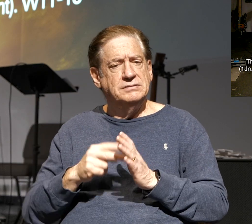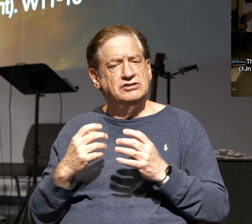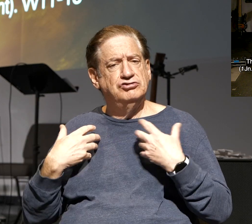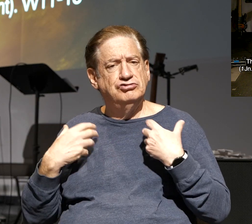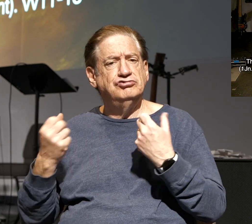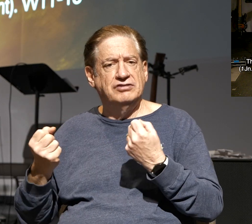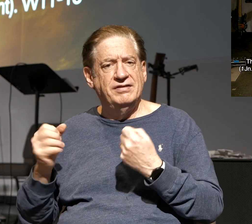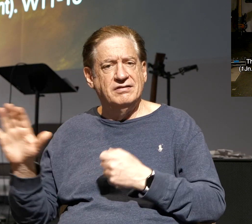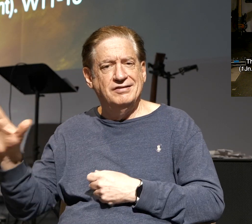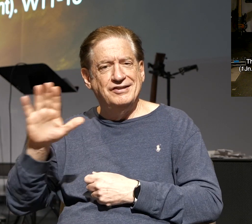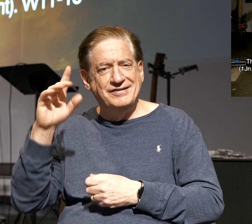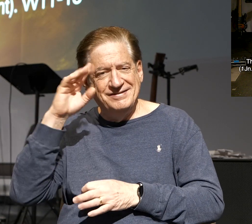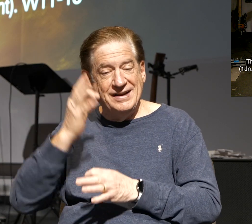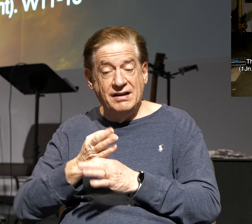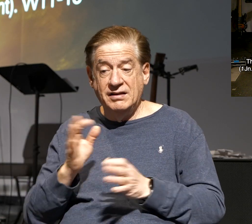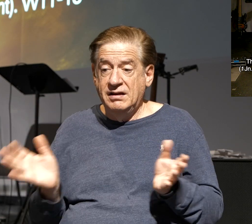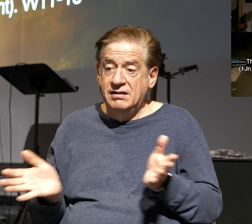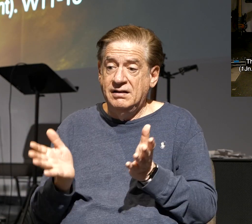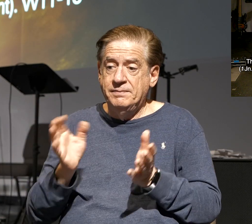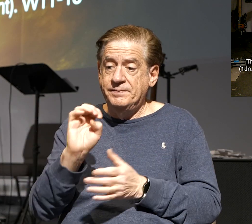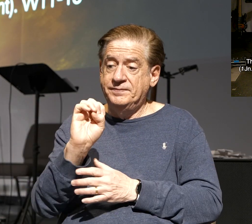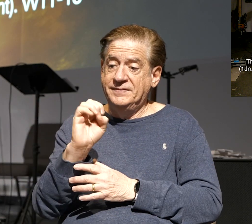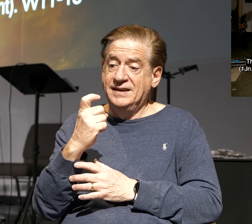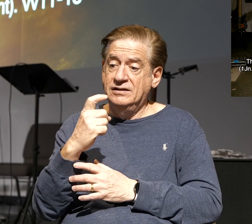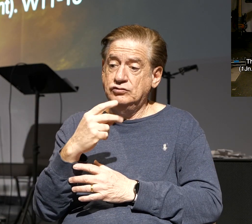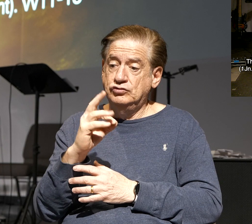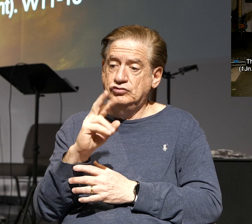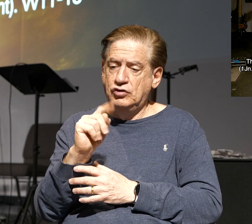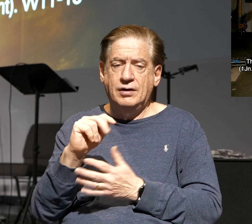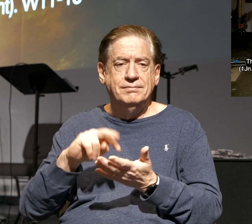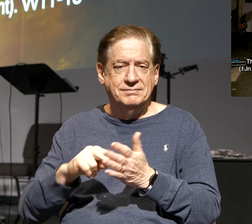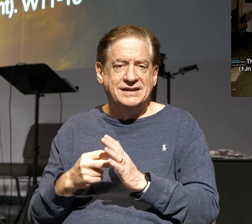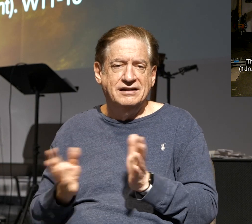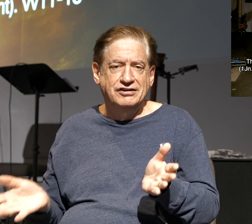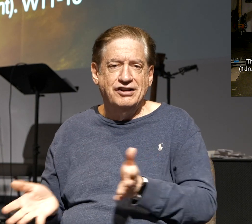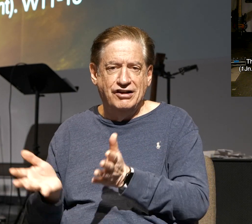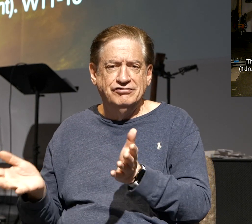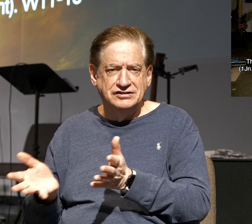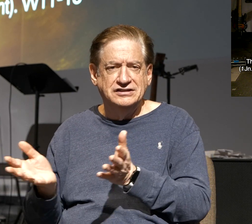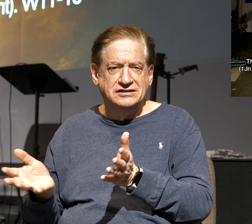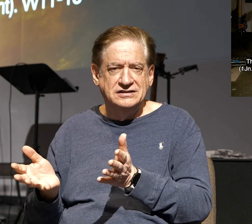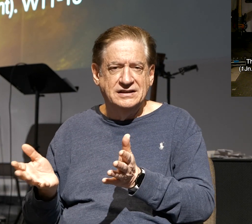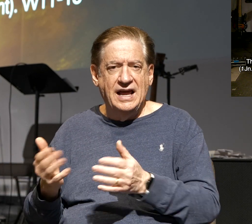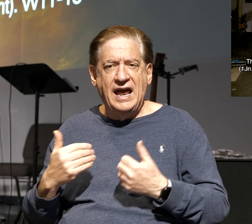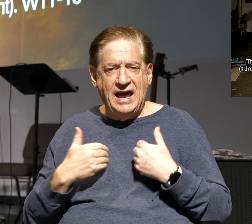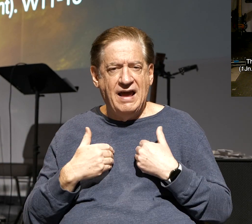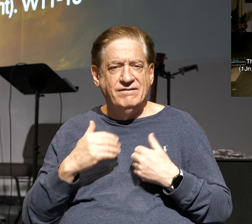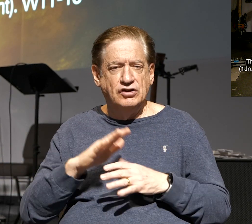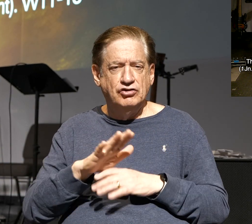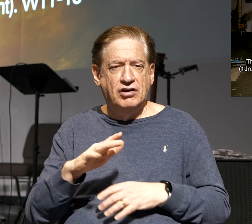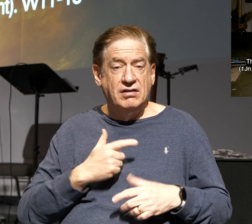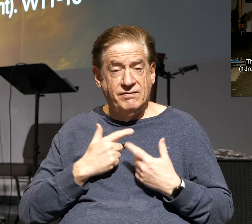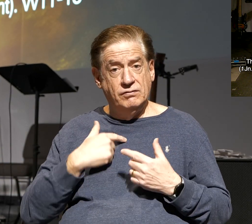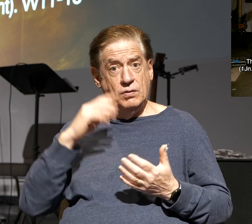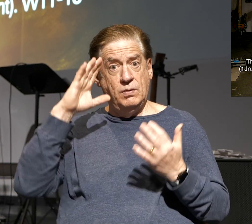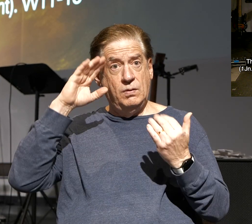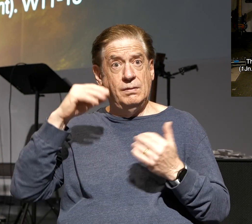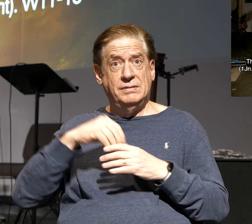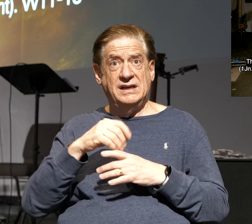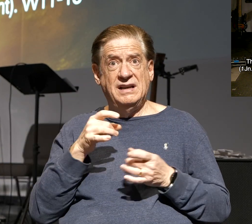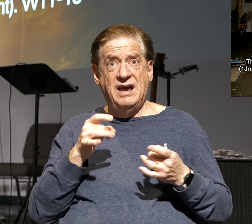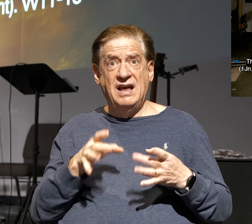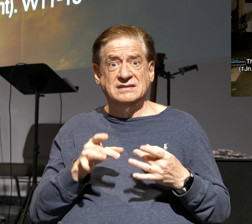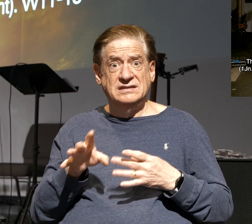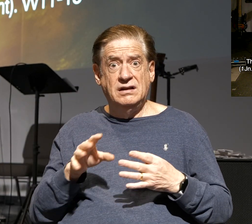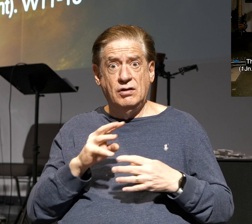and the word exhort means to encourage. So, here's what you need to have in your life. If you're going to have hope in a hostile world, you